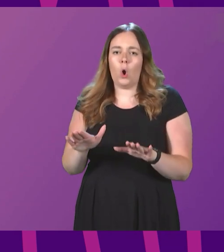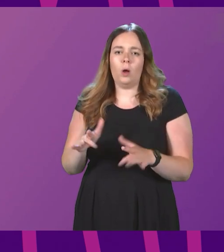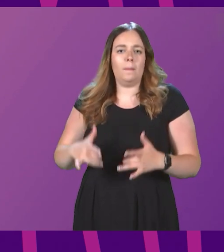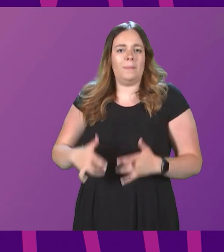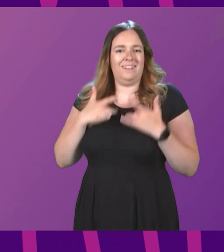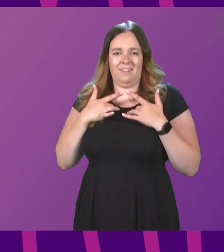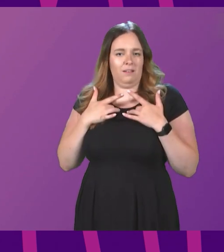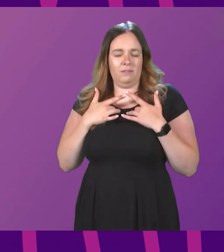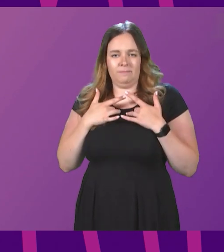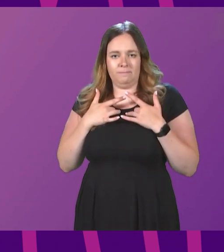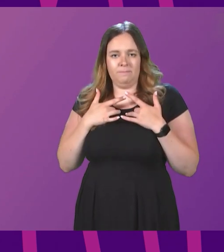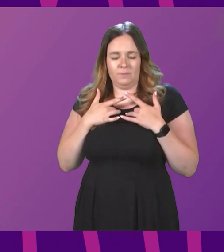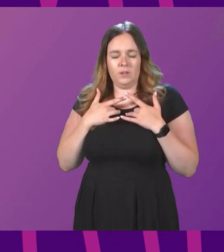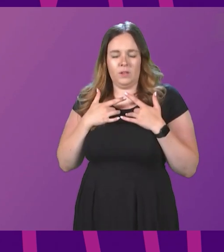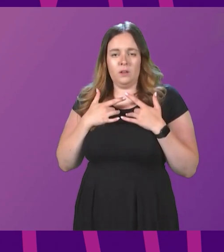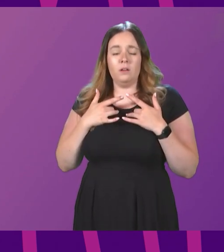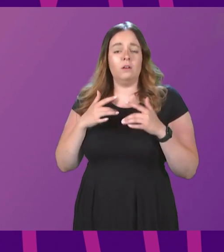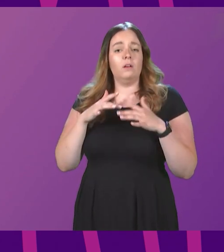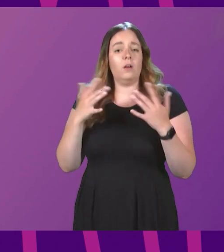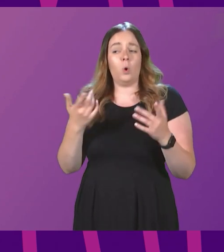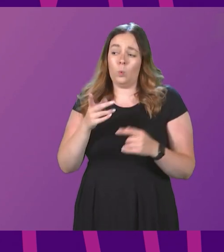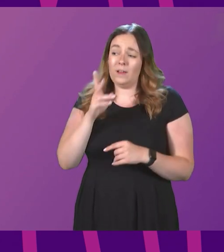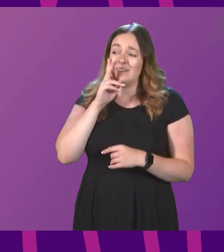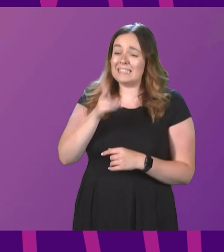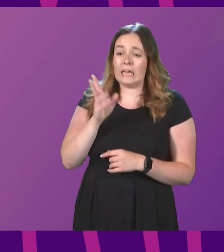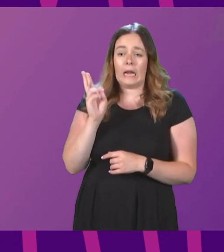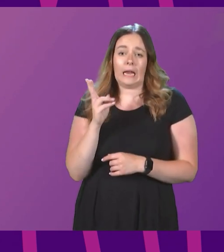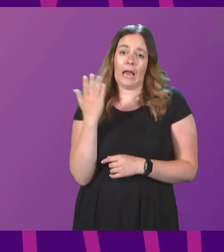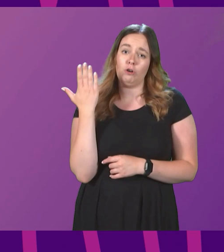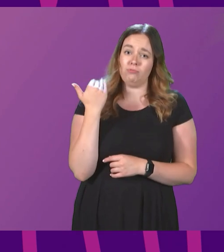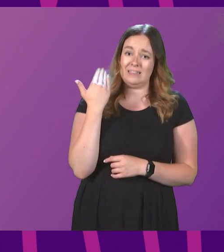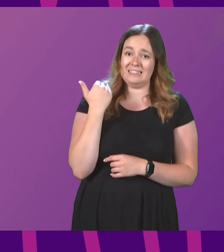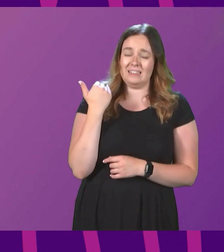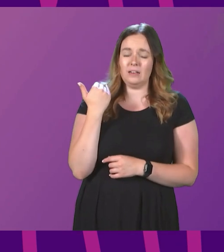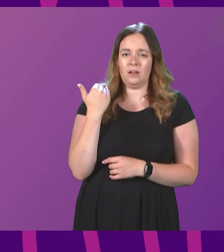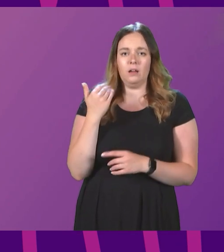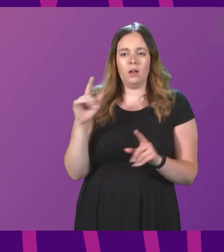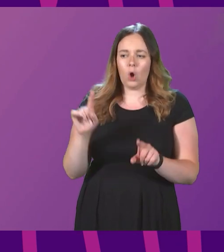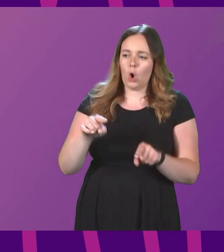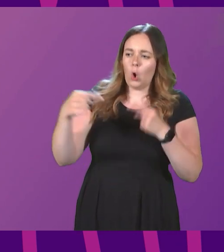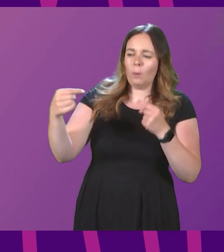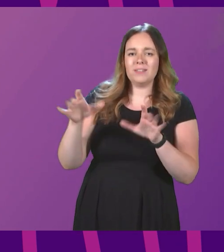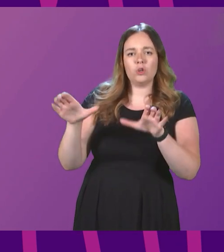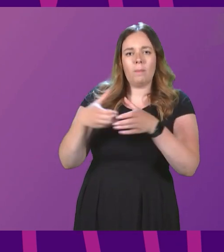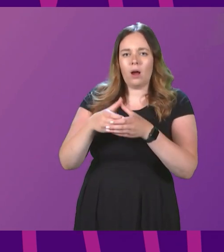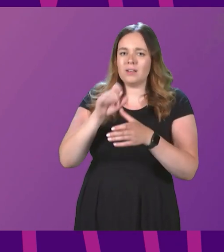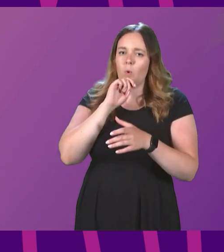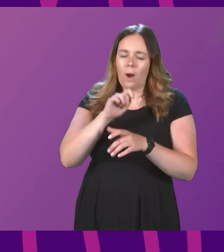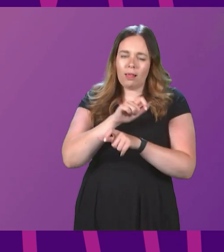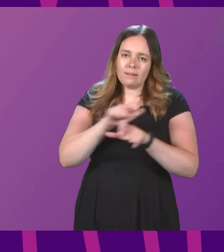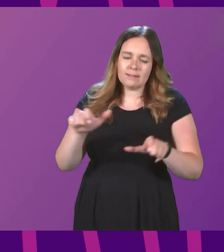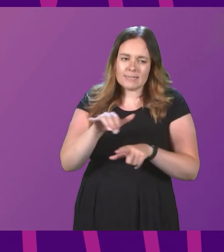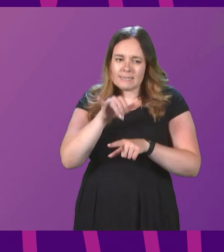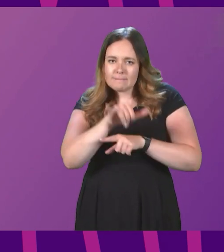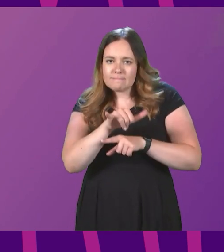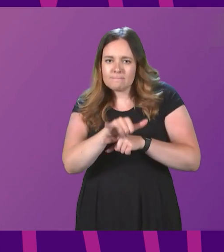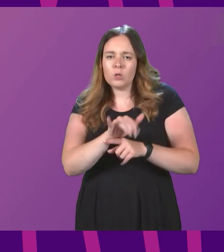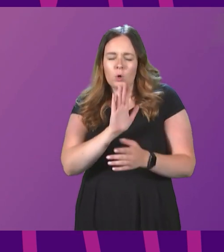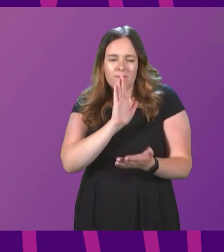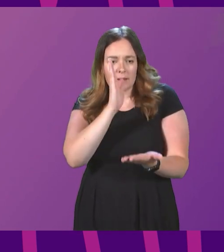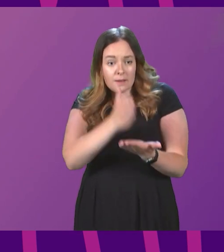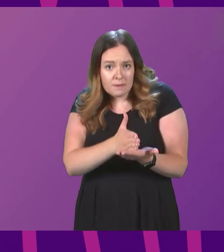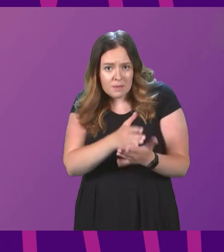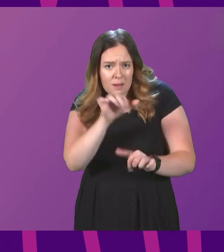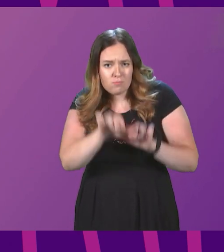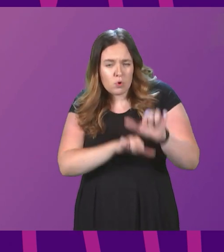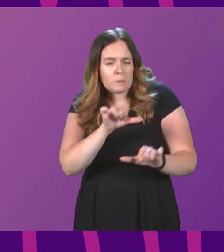opinion. Otherwise, as we have seen again in recent days, opposition parties will just keep casting doubt on the legitimacy of